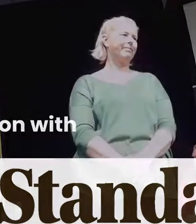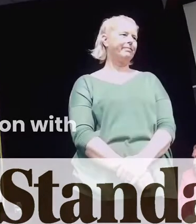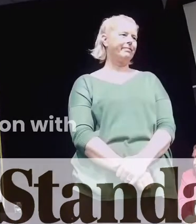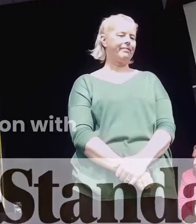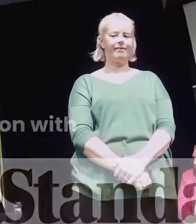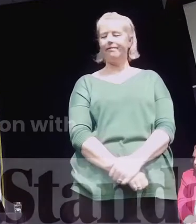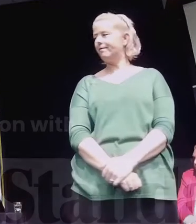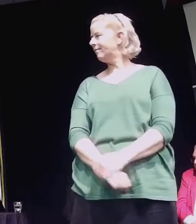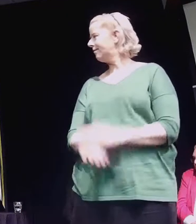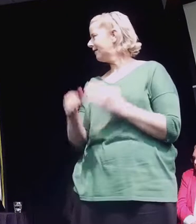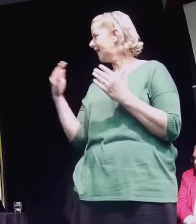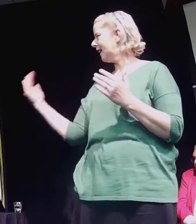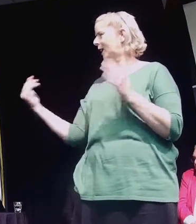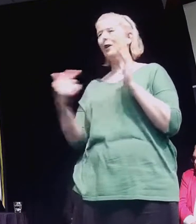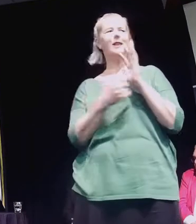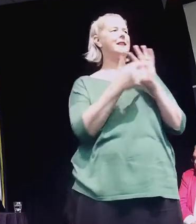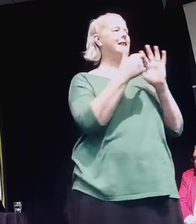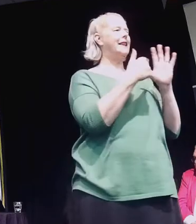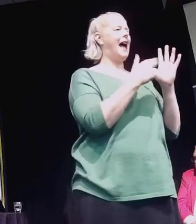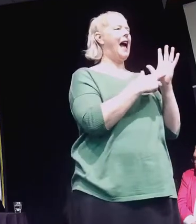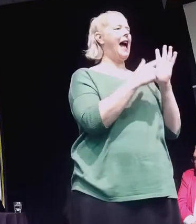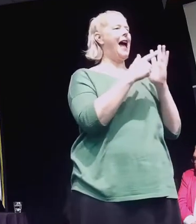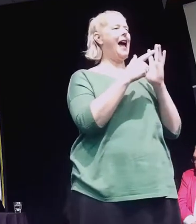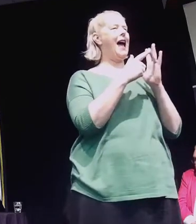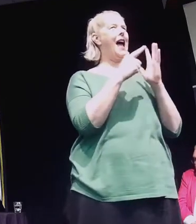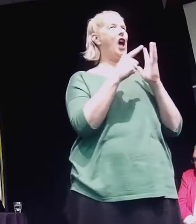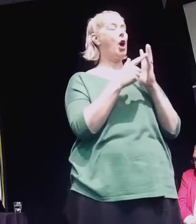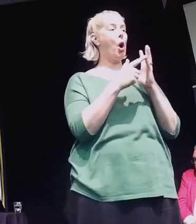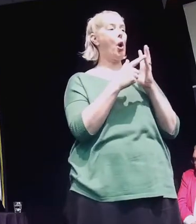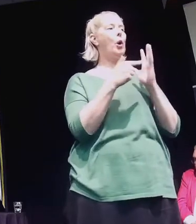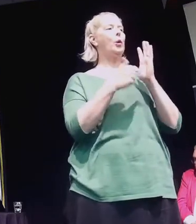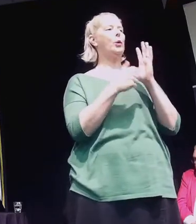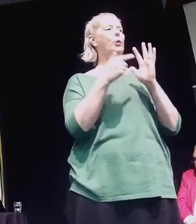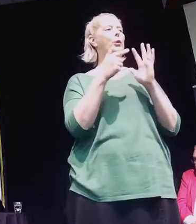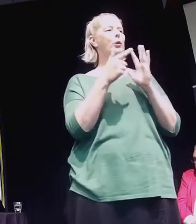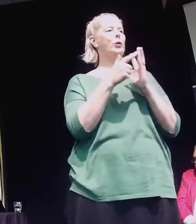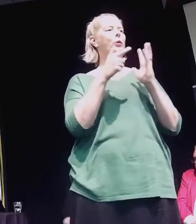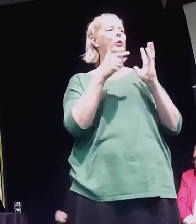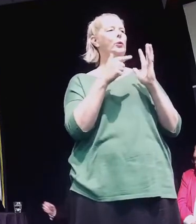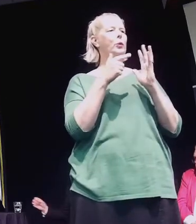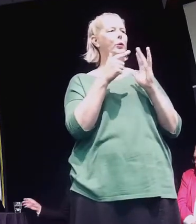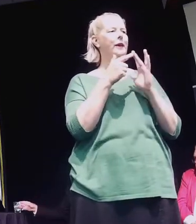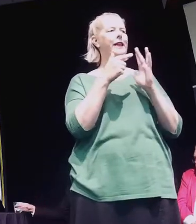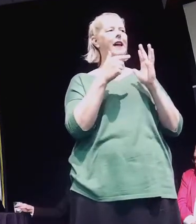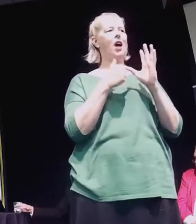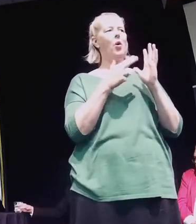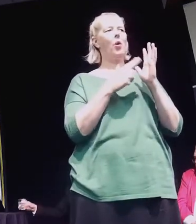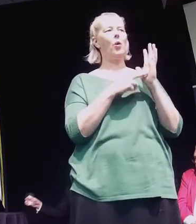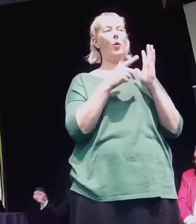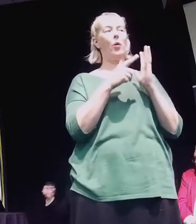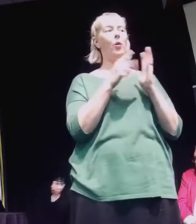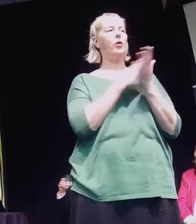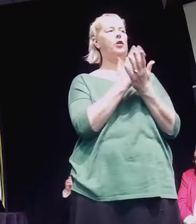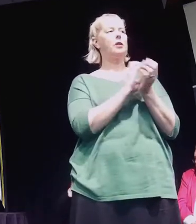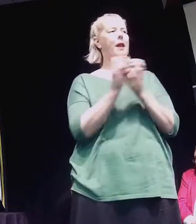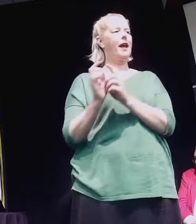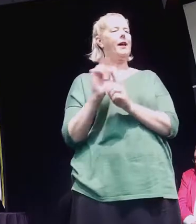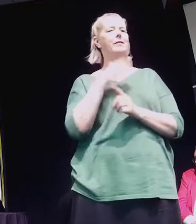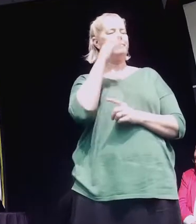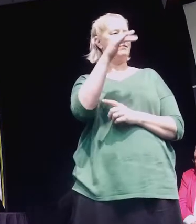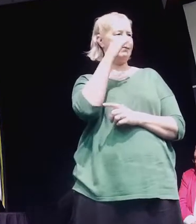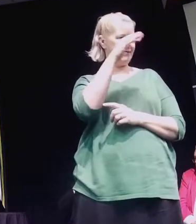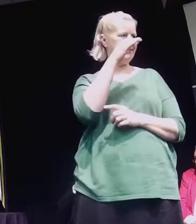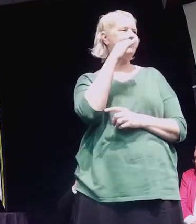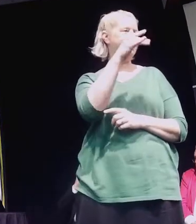Te anau tū i ono. Kia ora. Tēnā koutou kato. Mihi ana ki te mana whenua. Rangitāna ki te whenua. Nōi rau